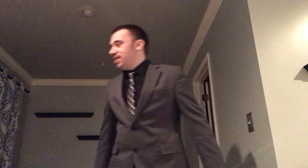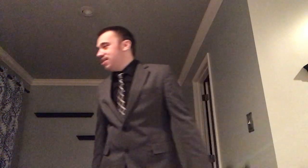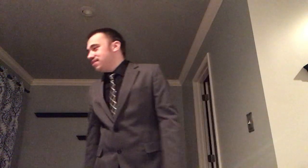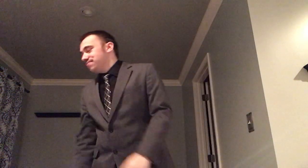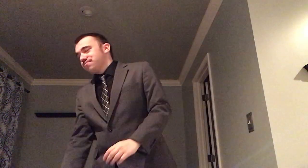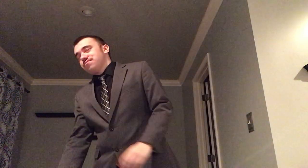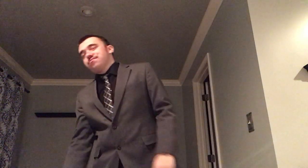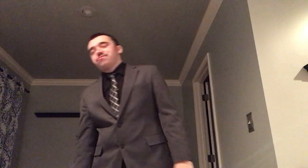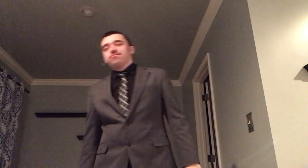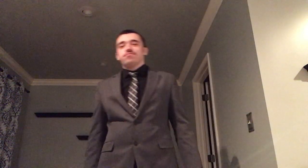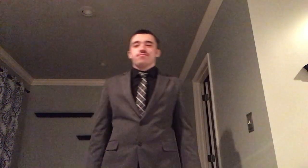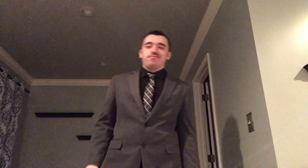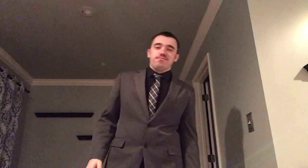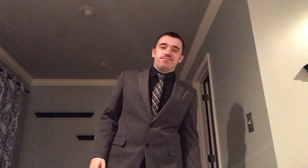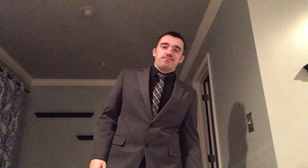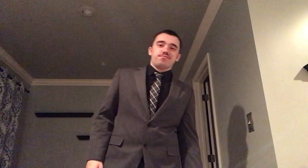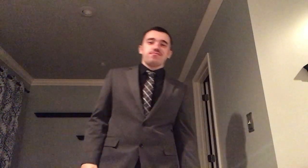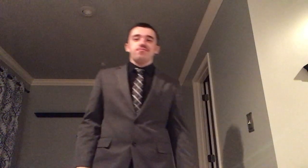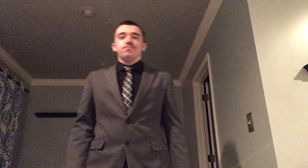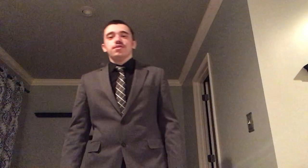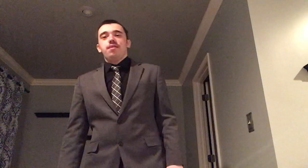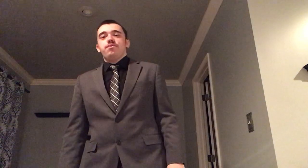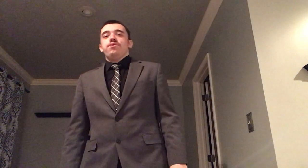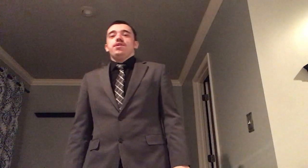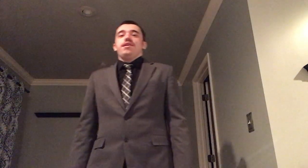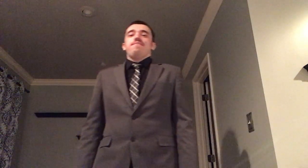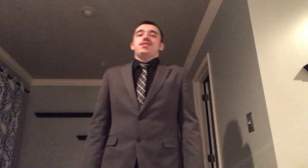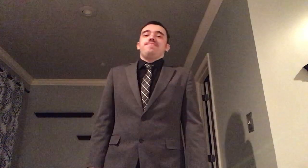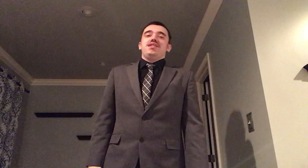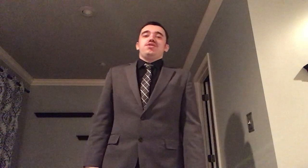I'm gonna give my speech